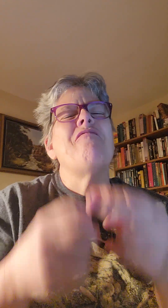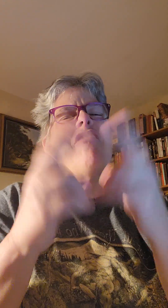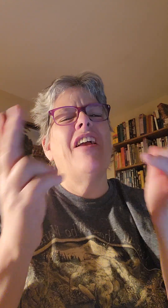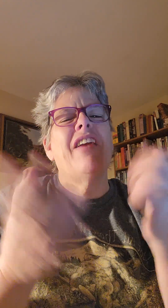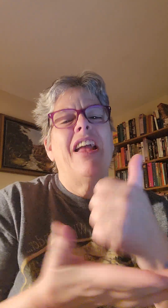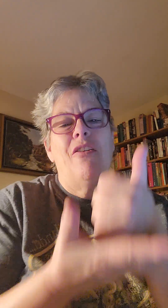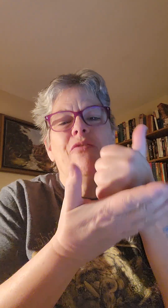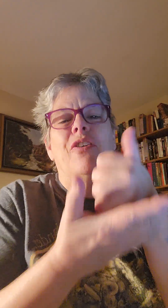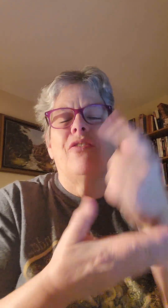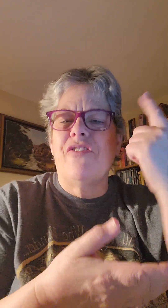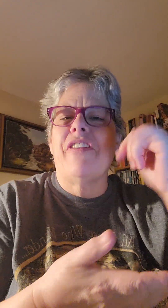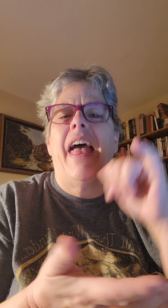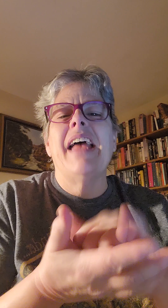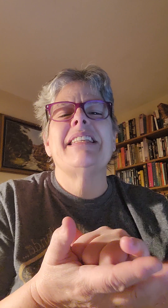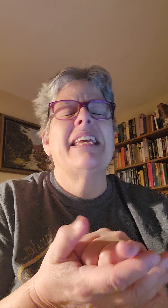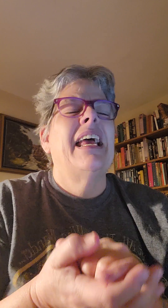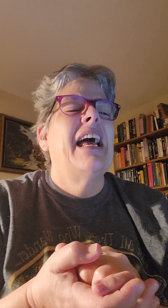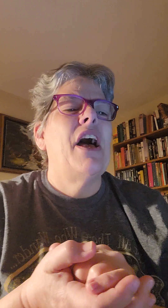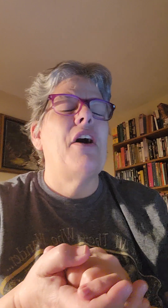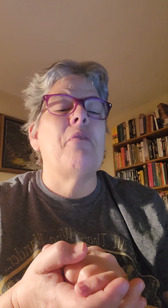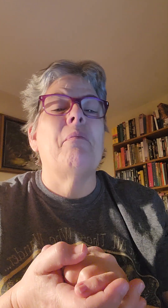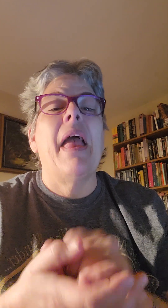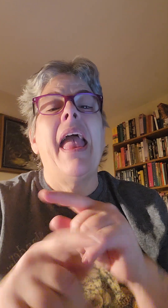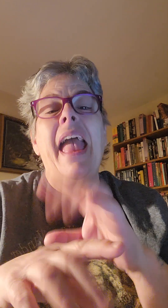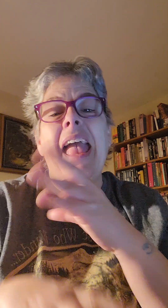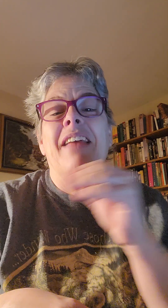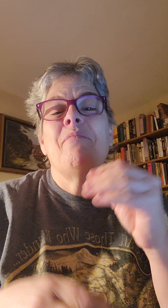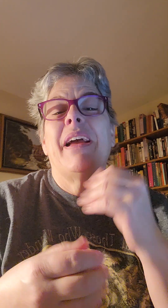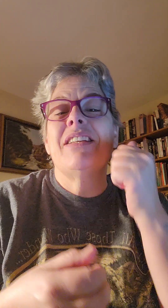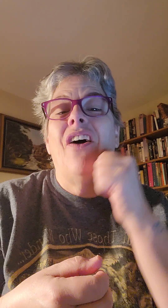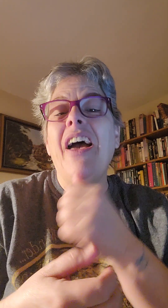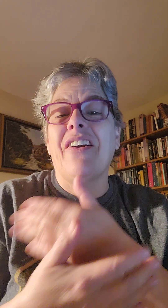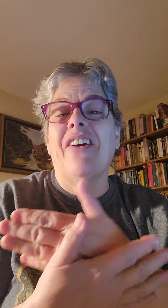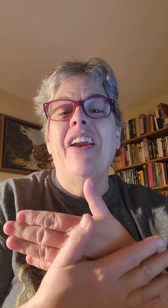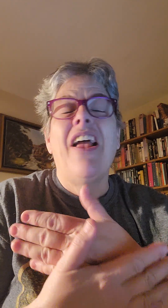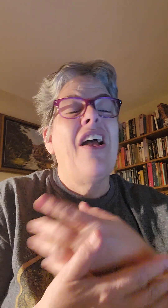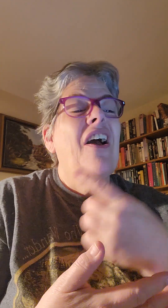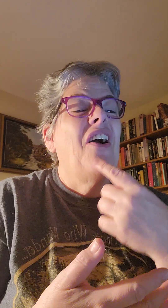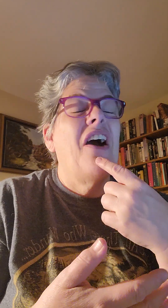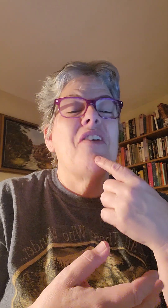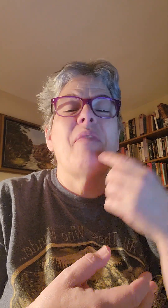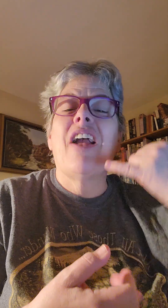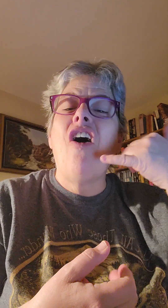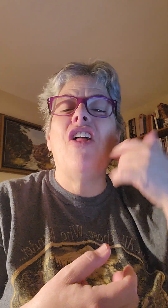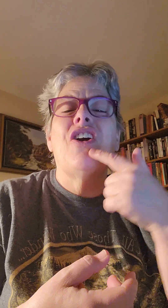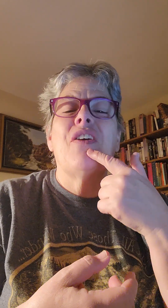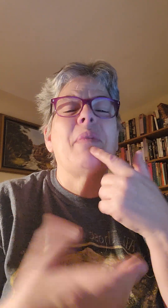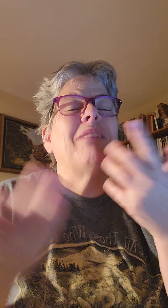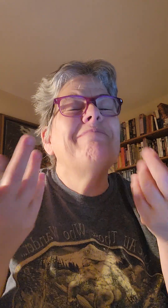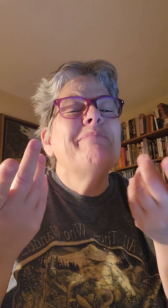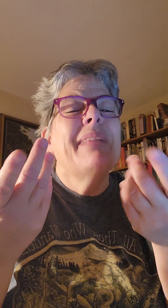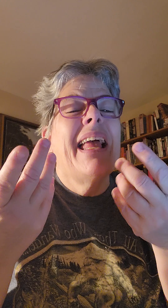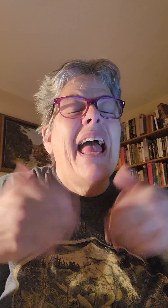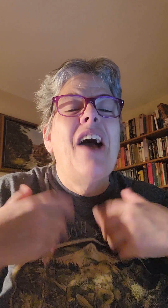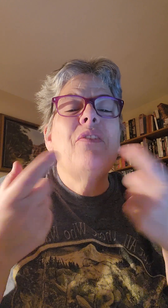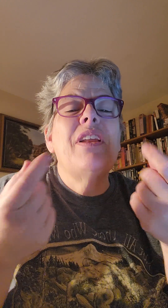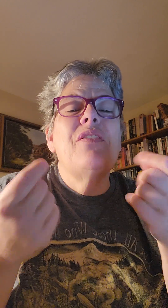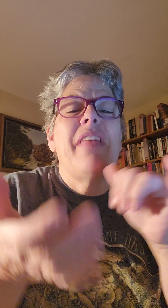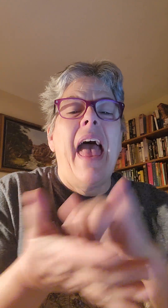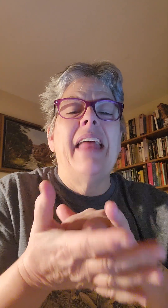very helpful for that. Um, and my daughter, um, I call her and I'm like, how do I do that?